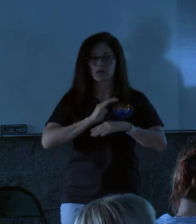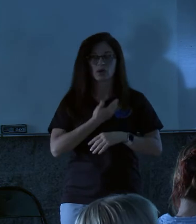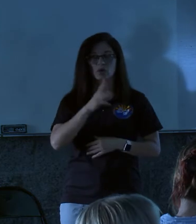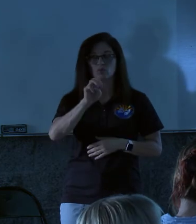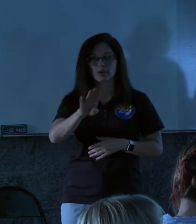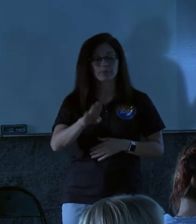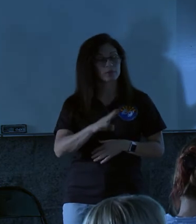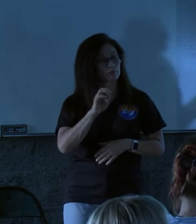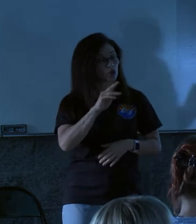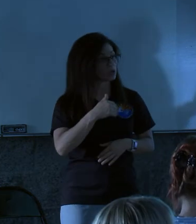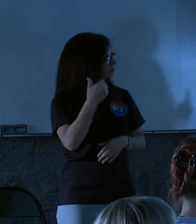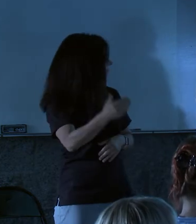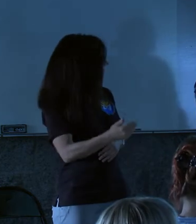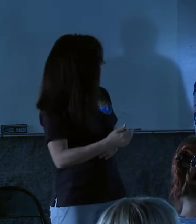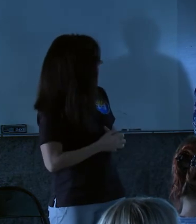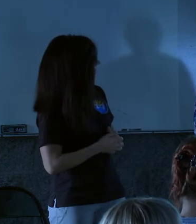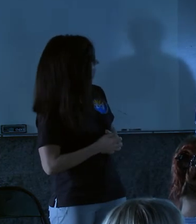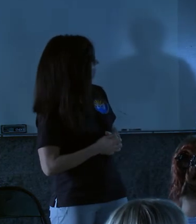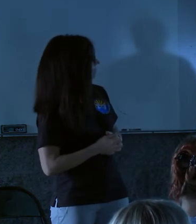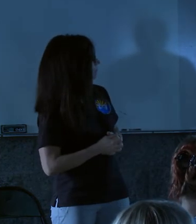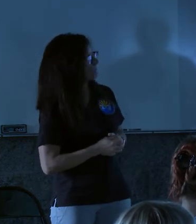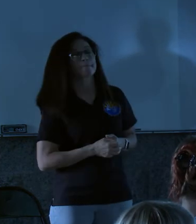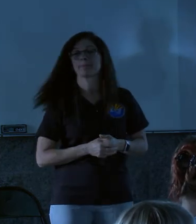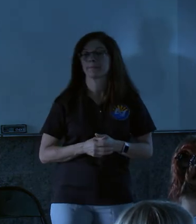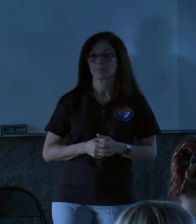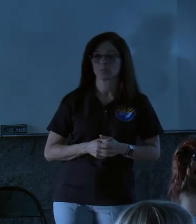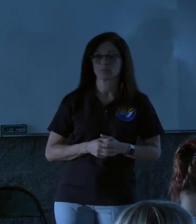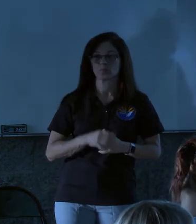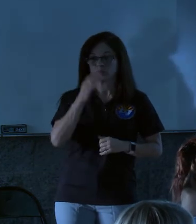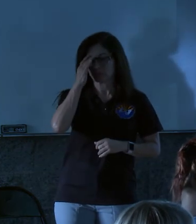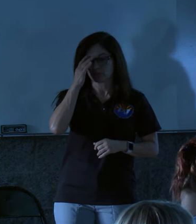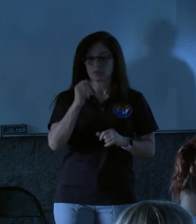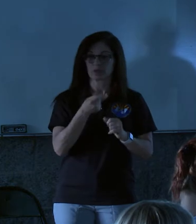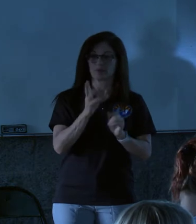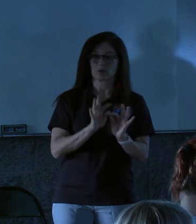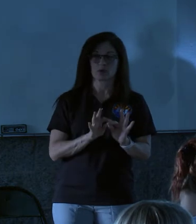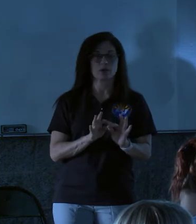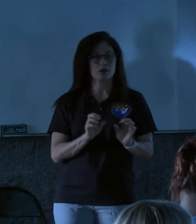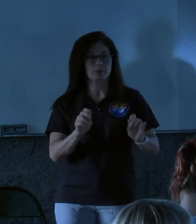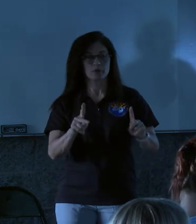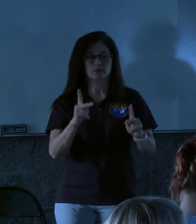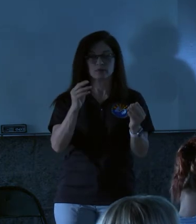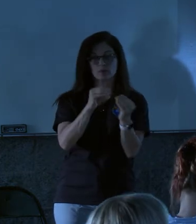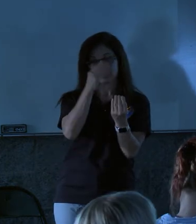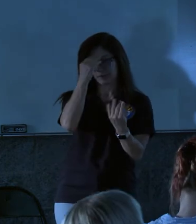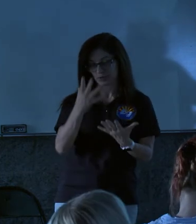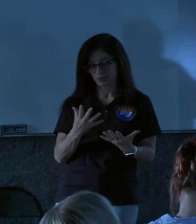you want to switch to the next slide? A few key opportunities for more information.